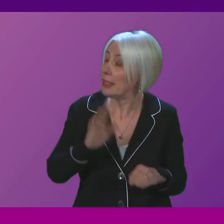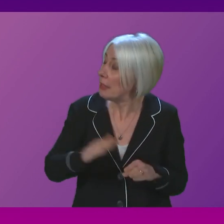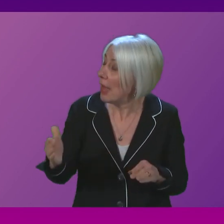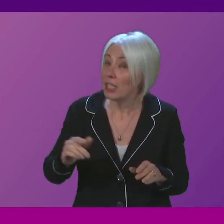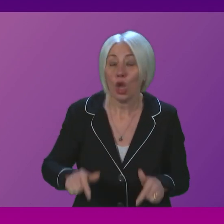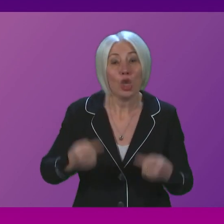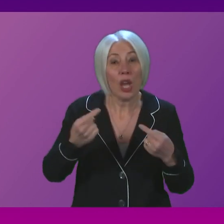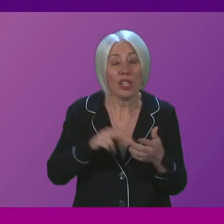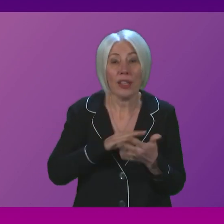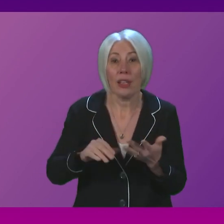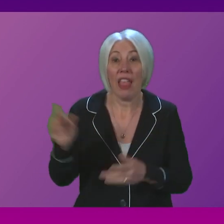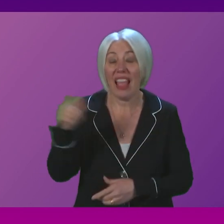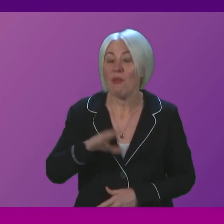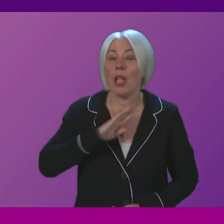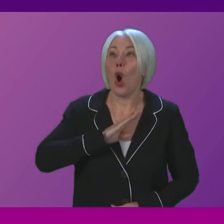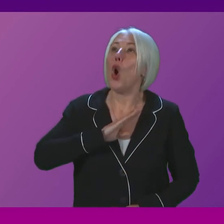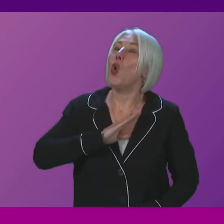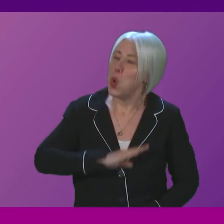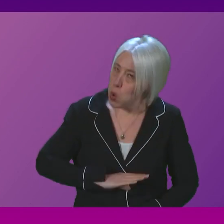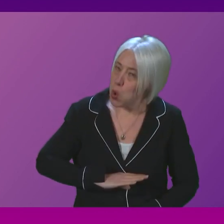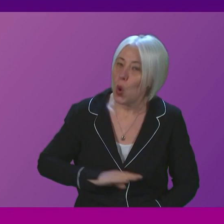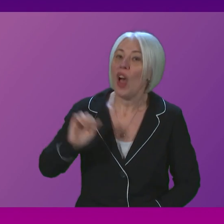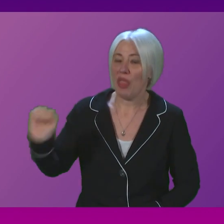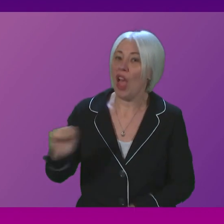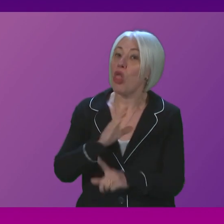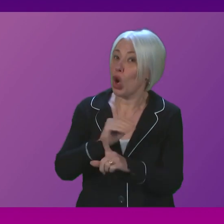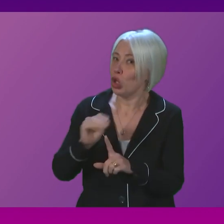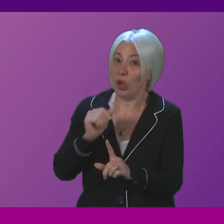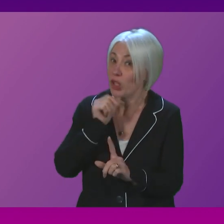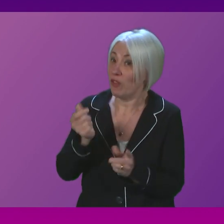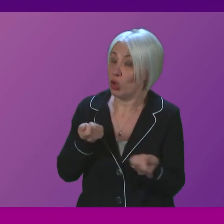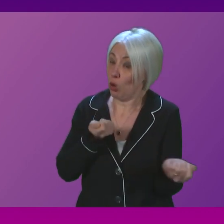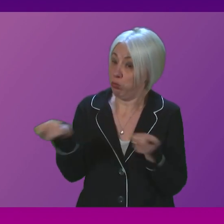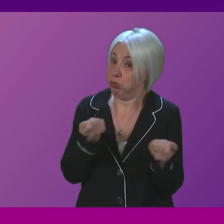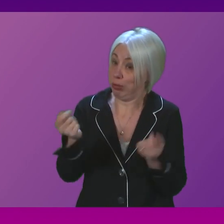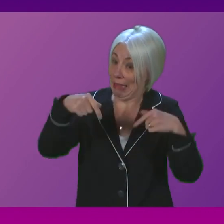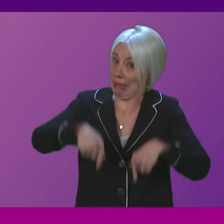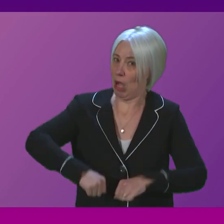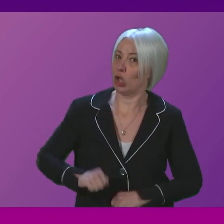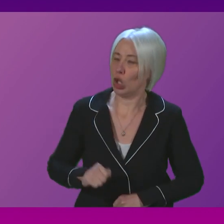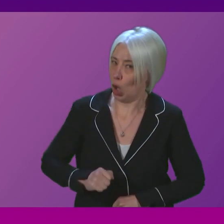facing, will be breathing a sigh of relief that the Conservatives at least are not in government here in Scotland.